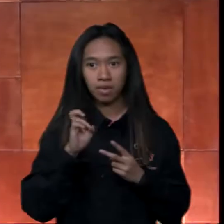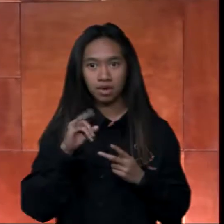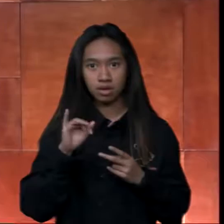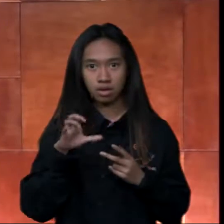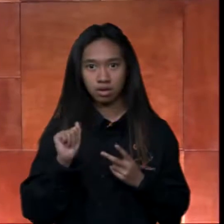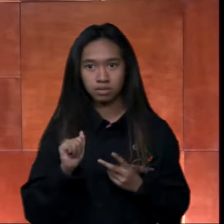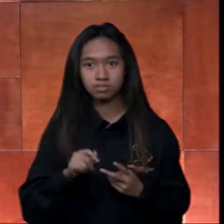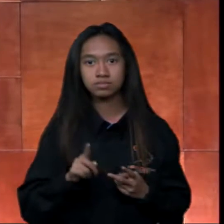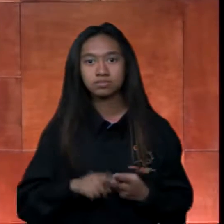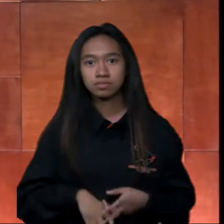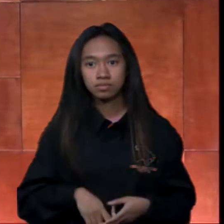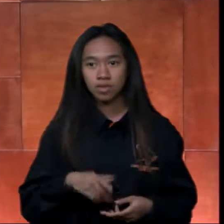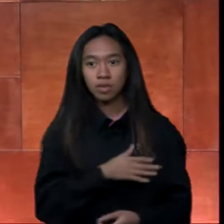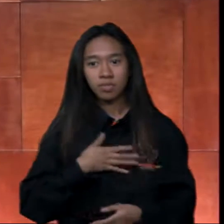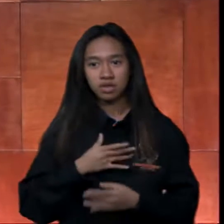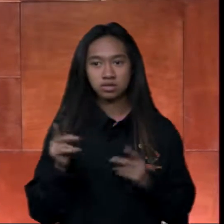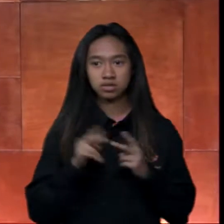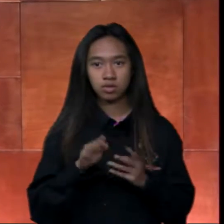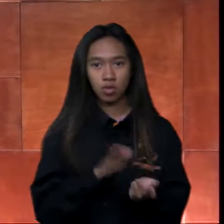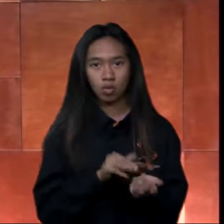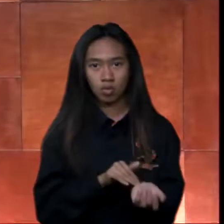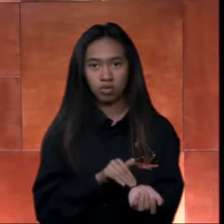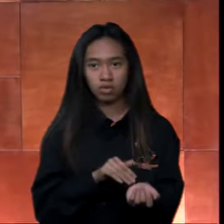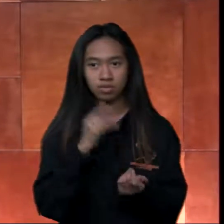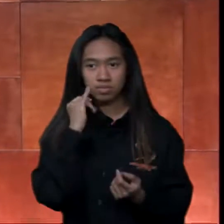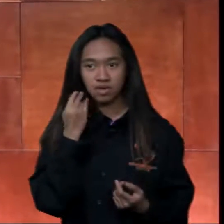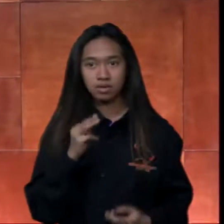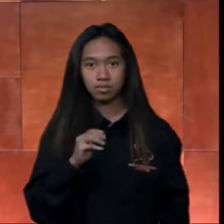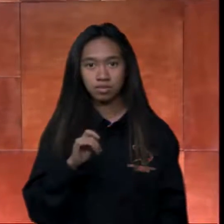Estes, the school nurse, to get a permission slip for the shot.